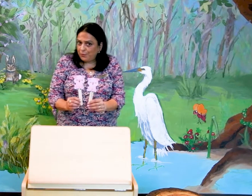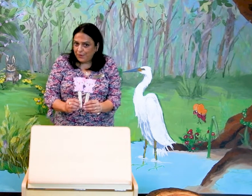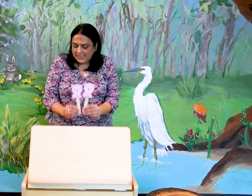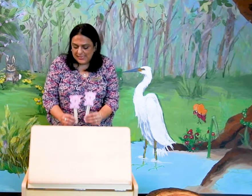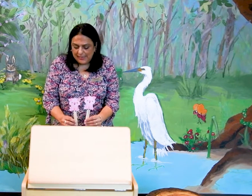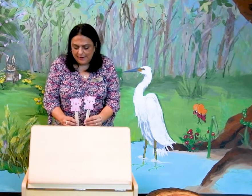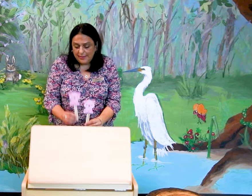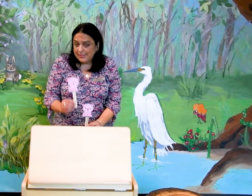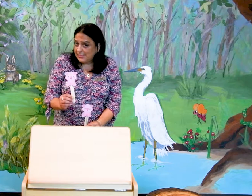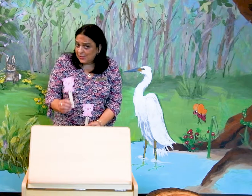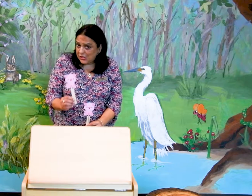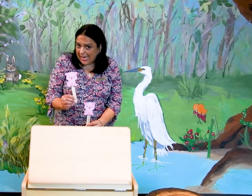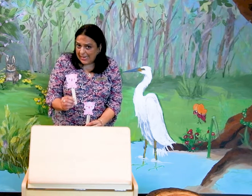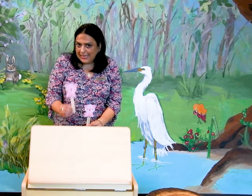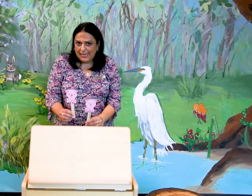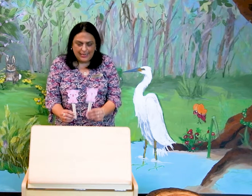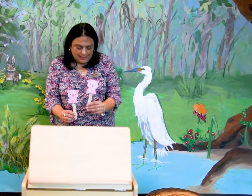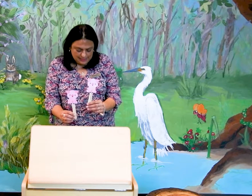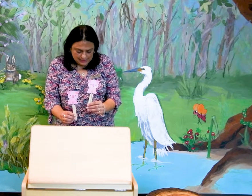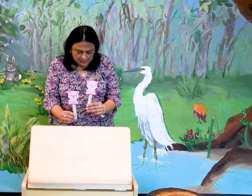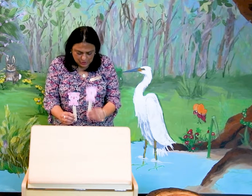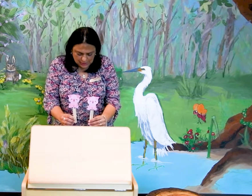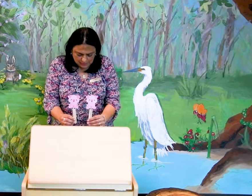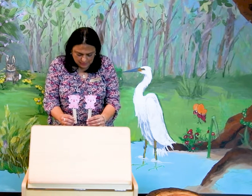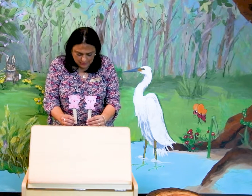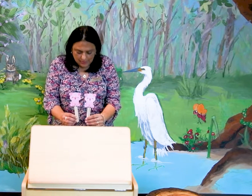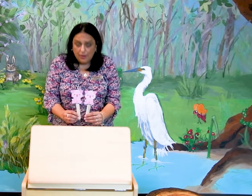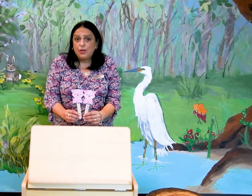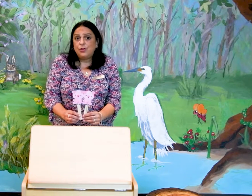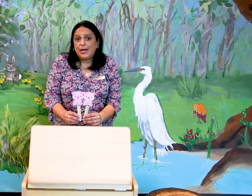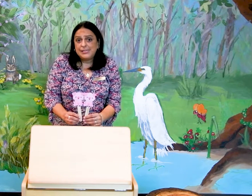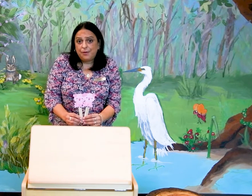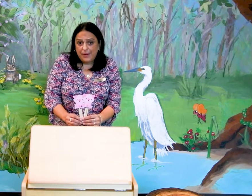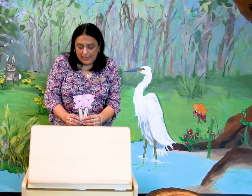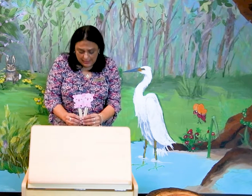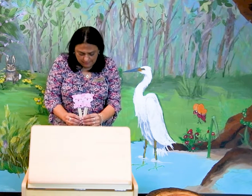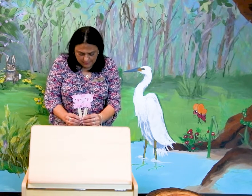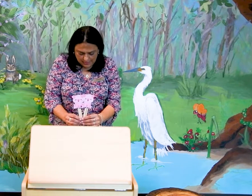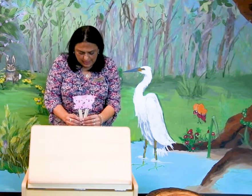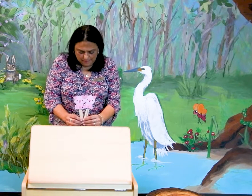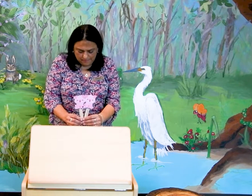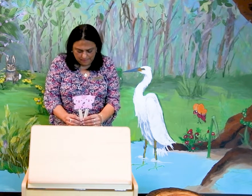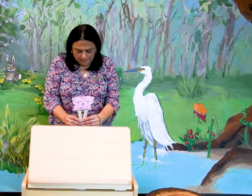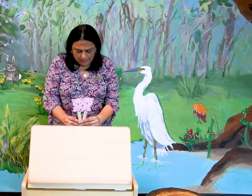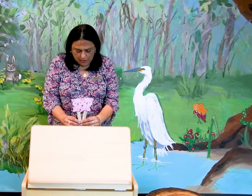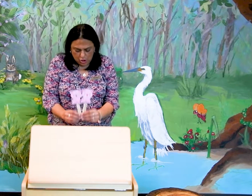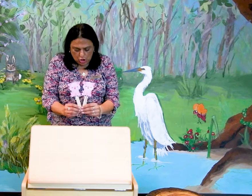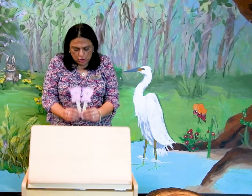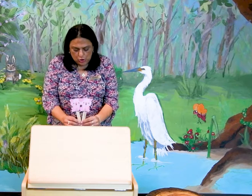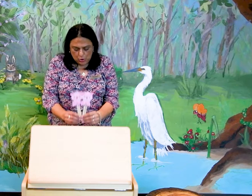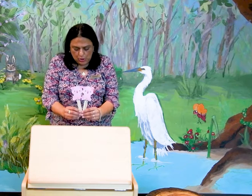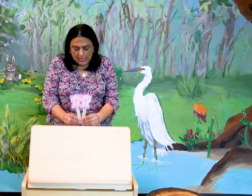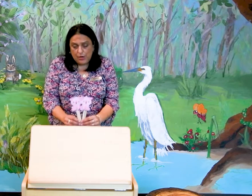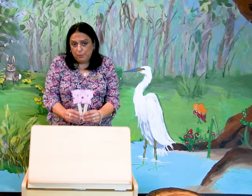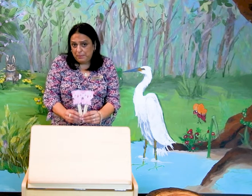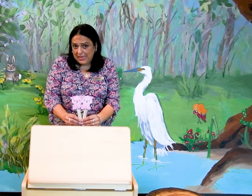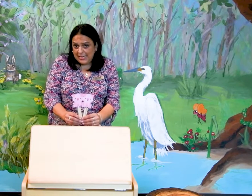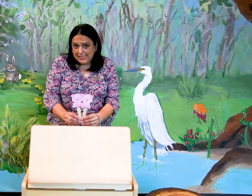friends here. This is Jack and this is Jill. You guys are ready? Okay. Two little piggies